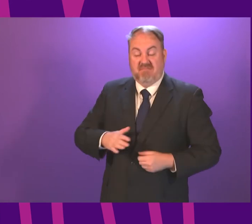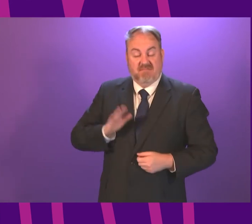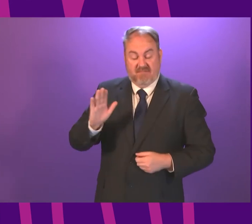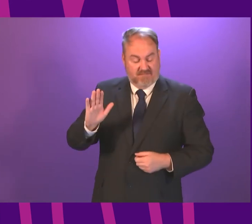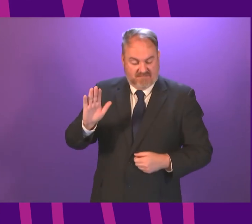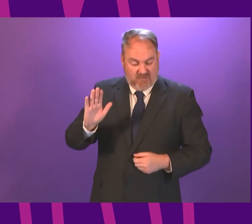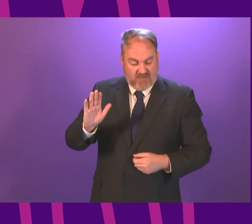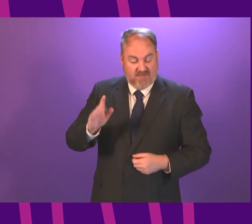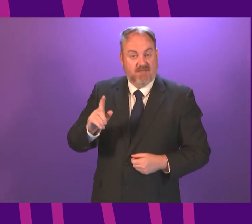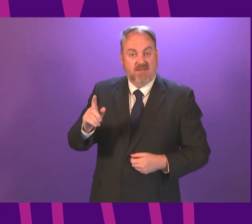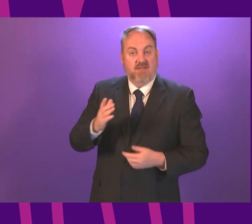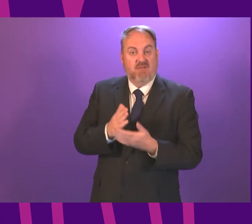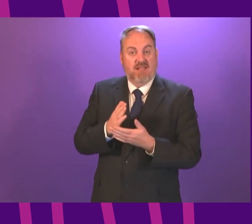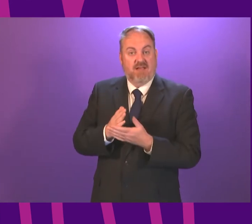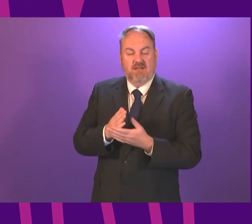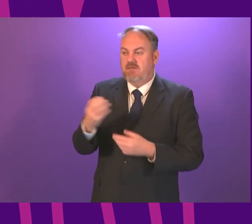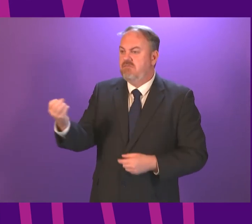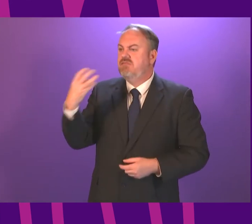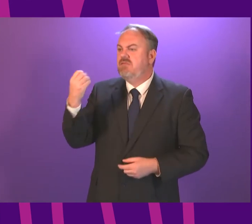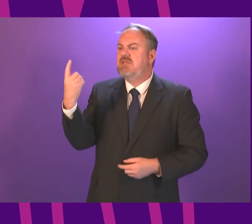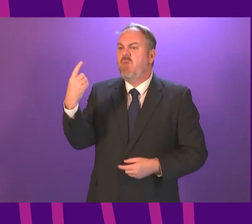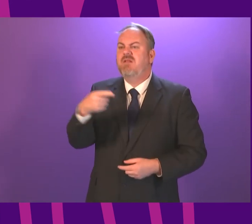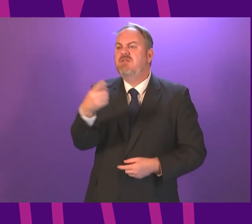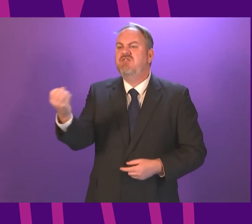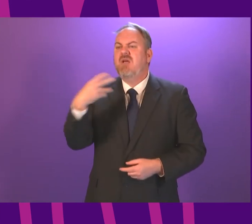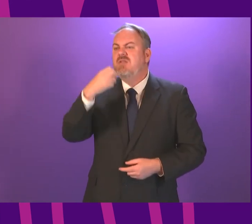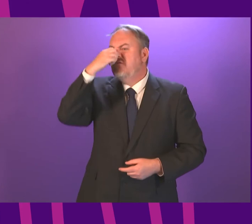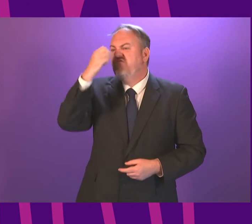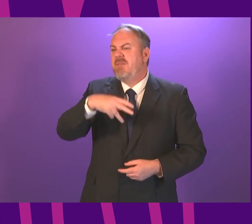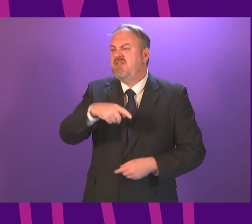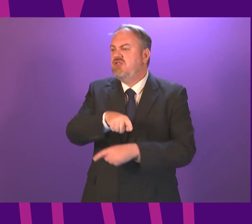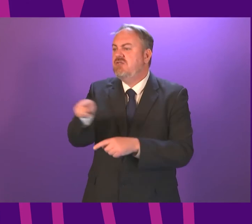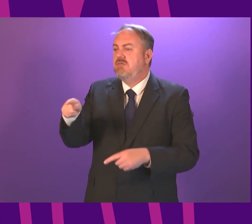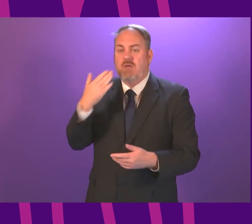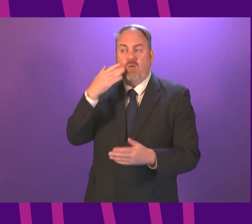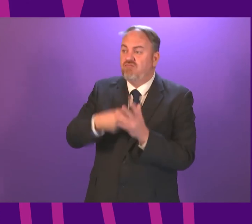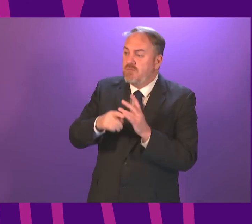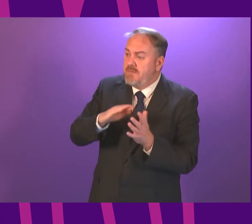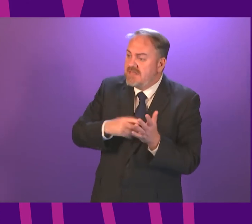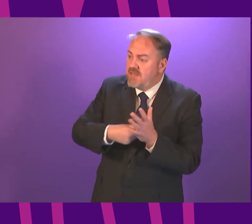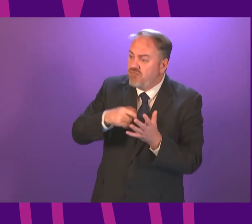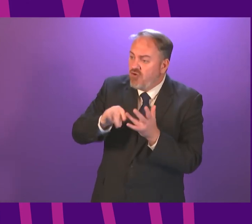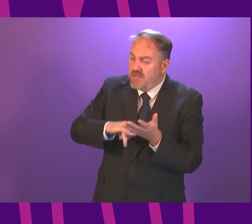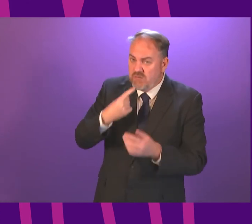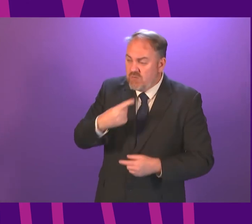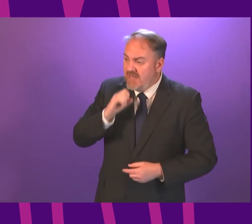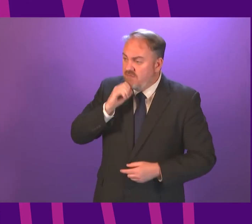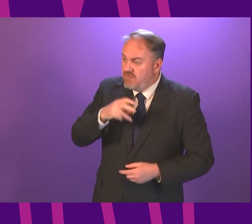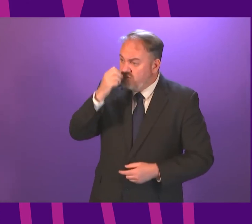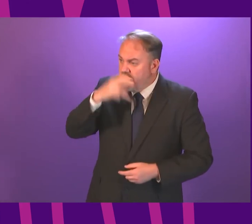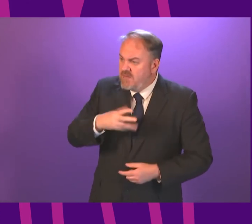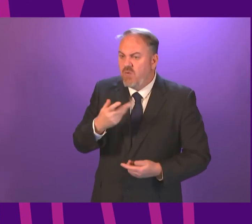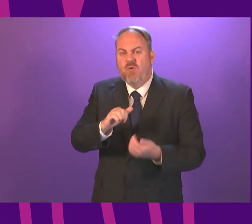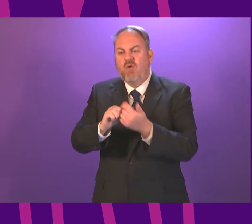I'm sorry if it wasn't Mr Ross that shouted rubbish if it was one of his colleagues. But anyway, it is a fact that this UK government seems more